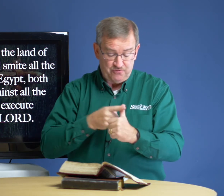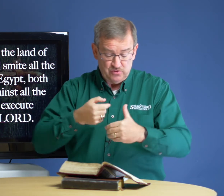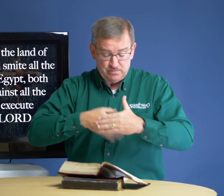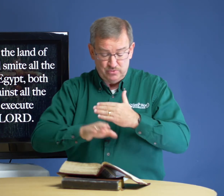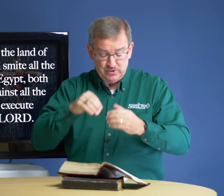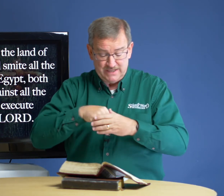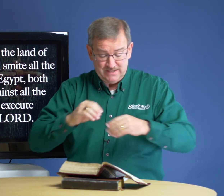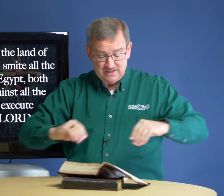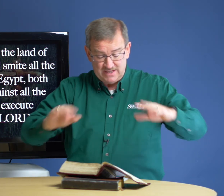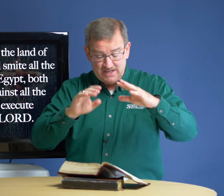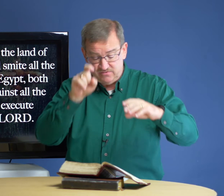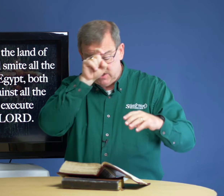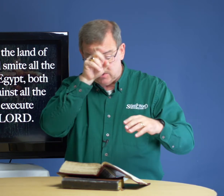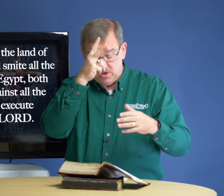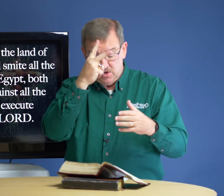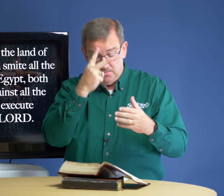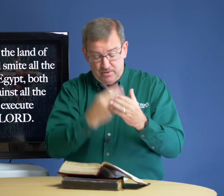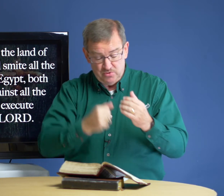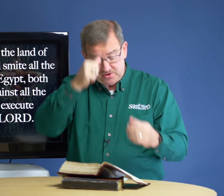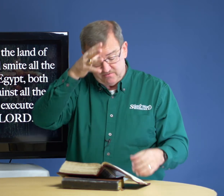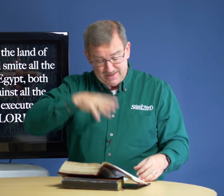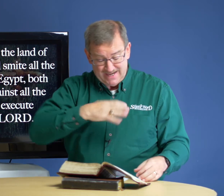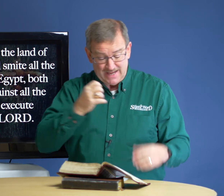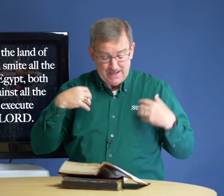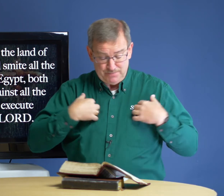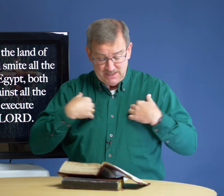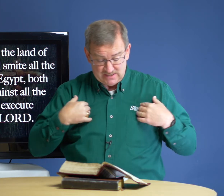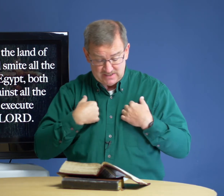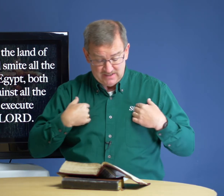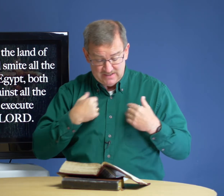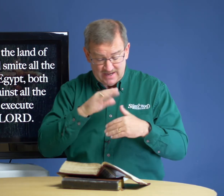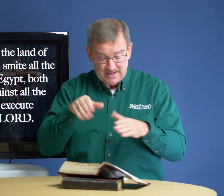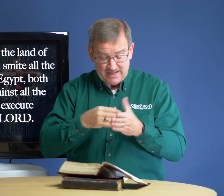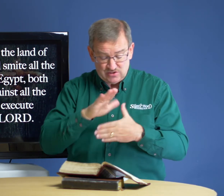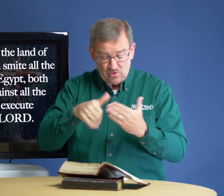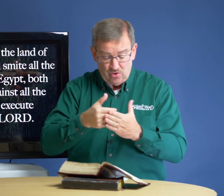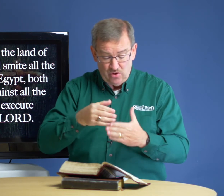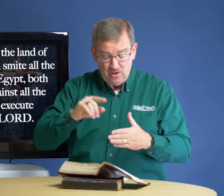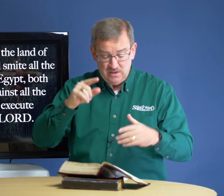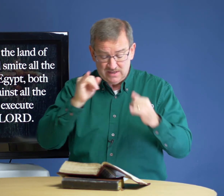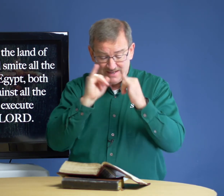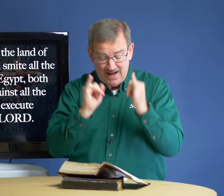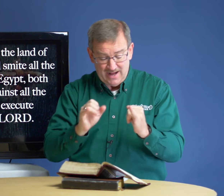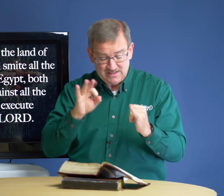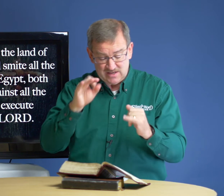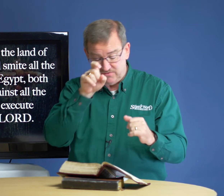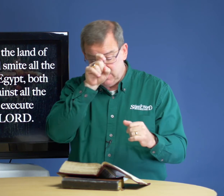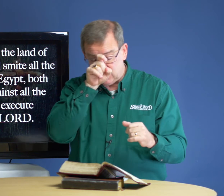firstborn in the land of Egypt, both of man and beast and against all gods of Egypt.